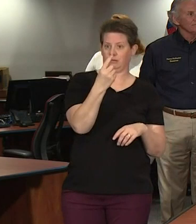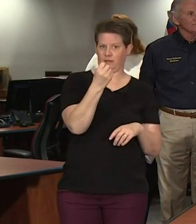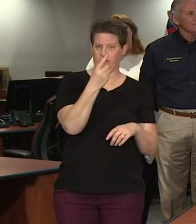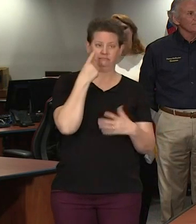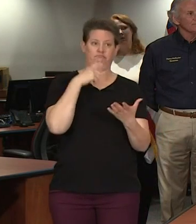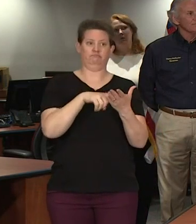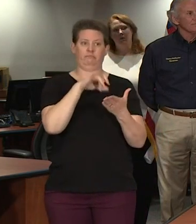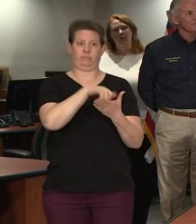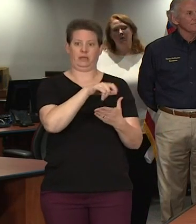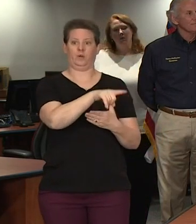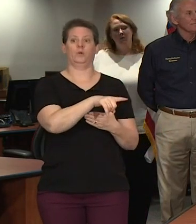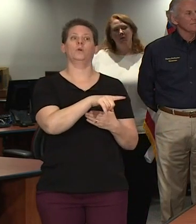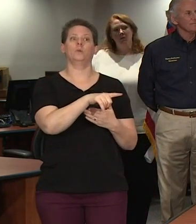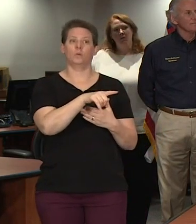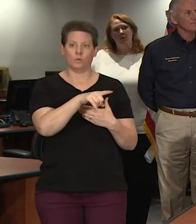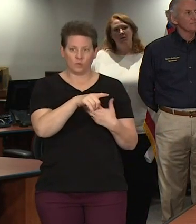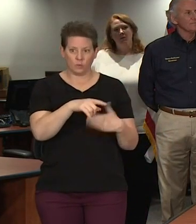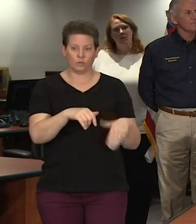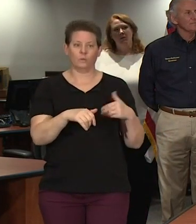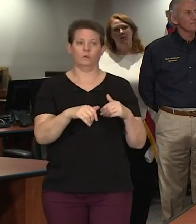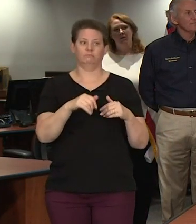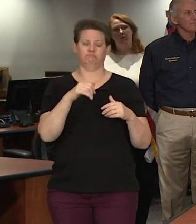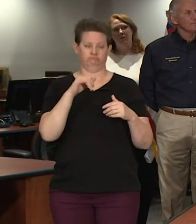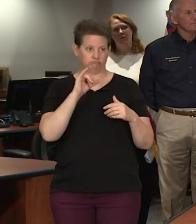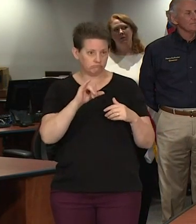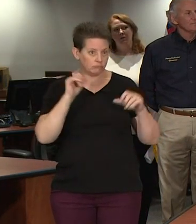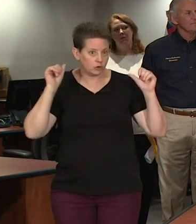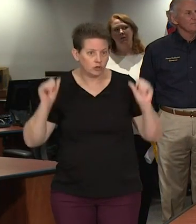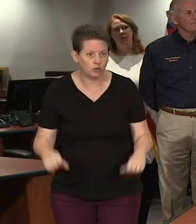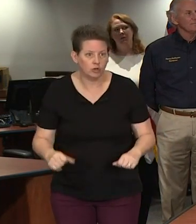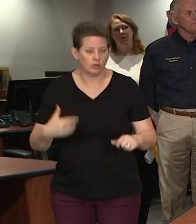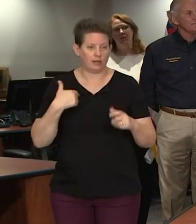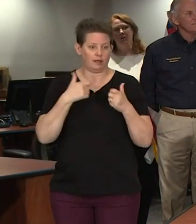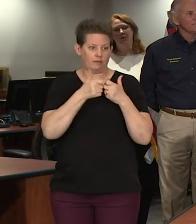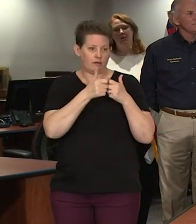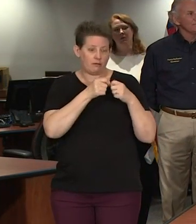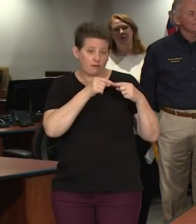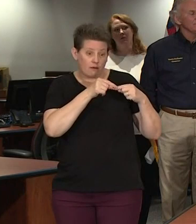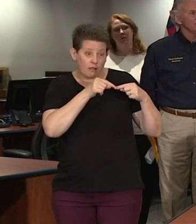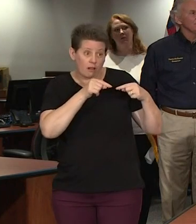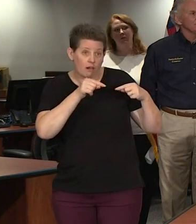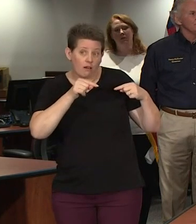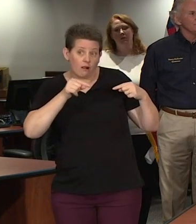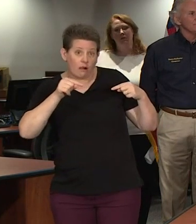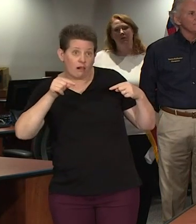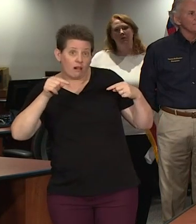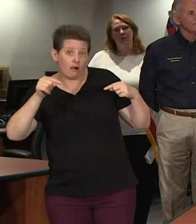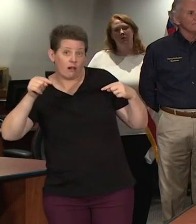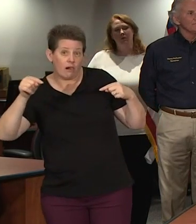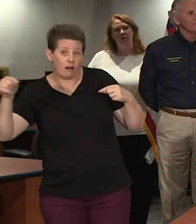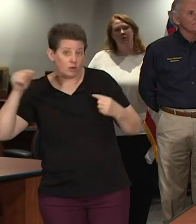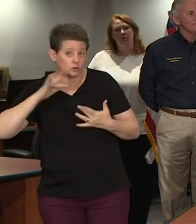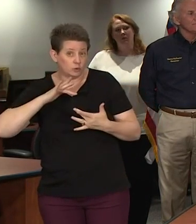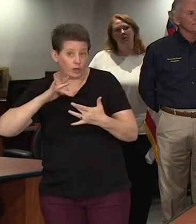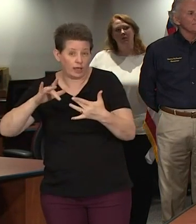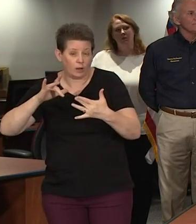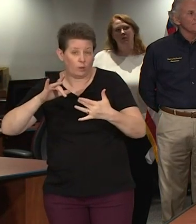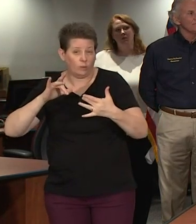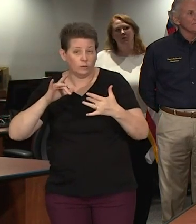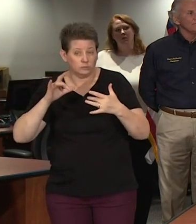that we could have long track significant tornadoes, strong tornadoes, potentially violent.